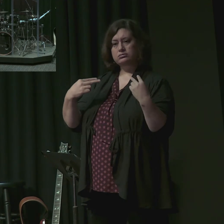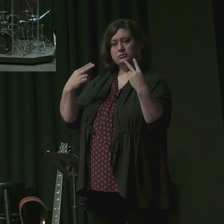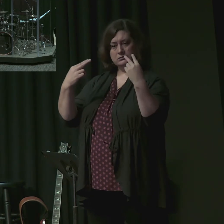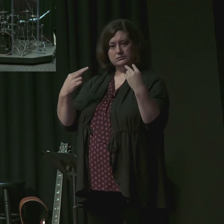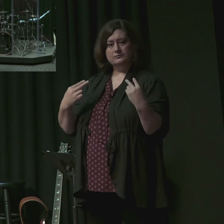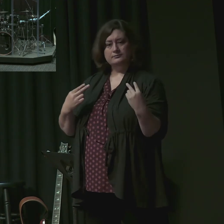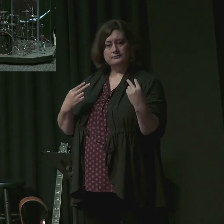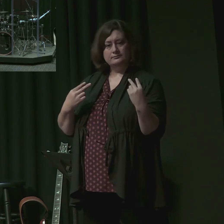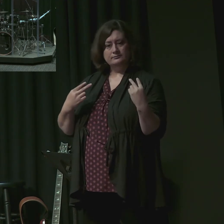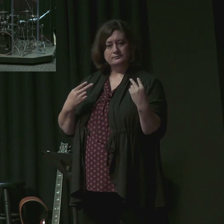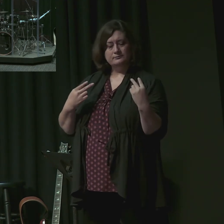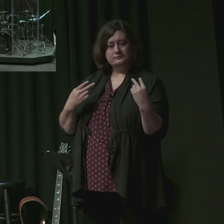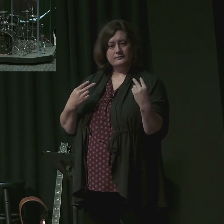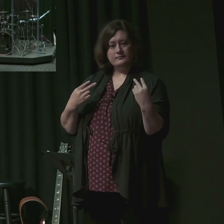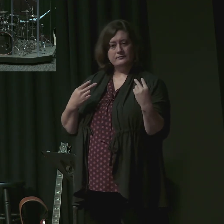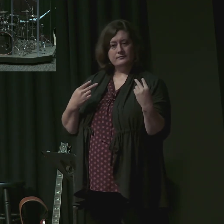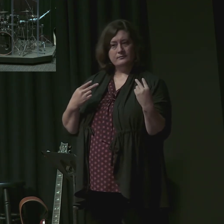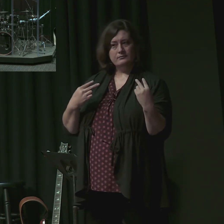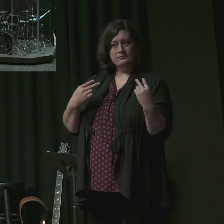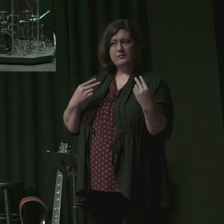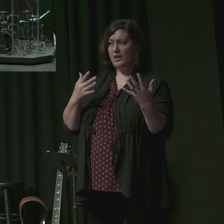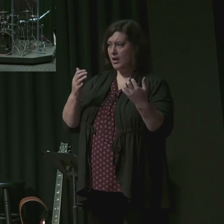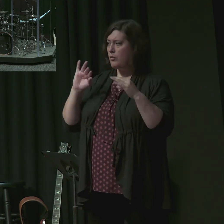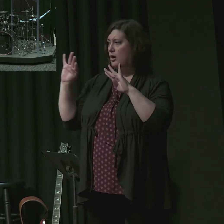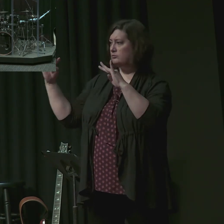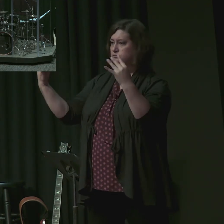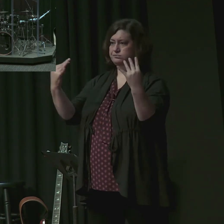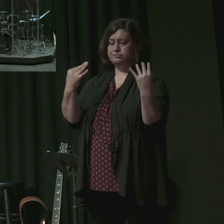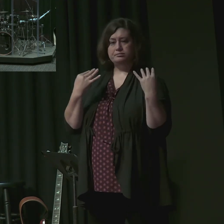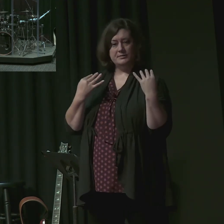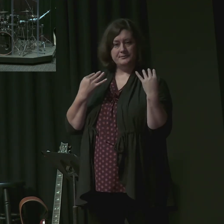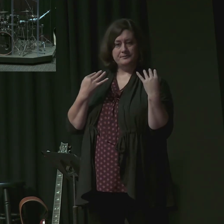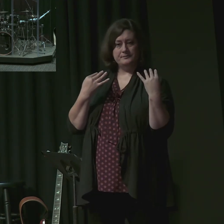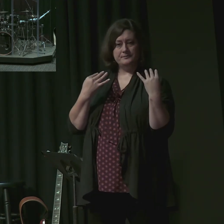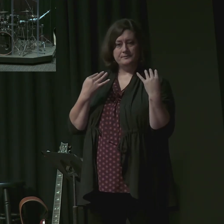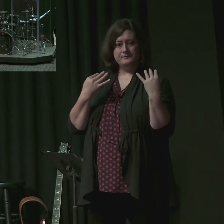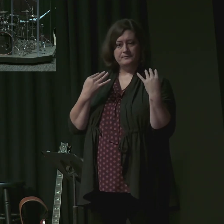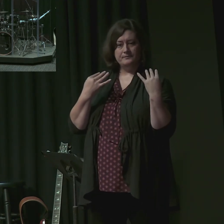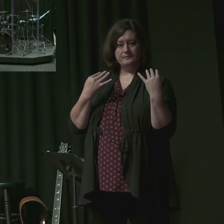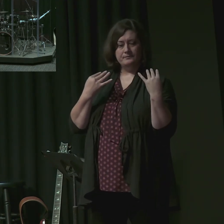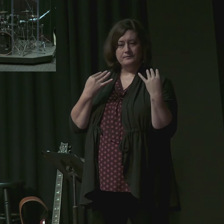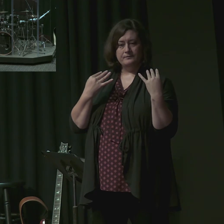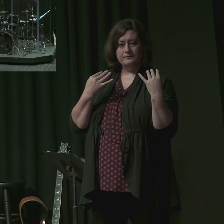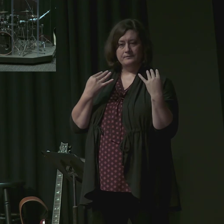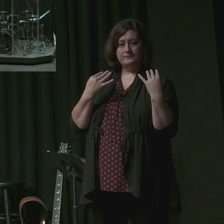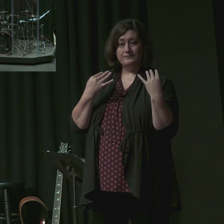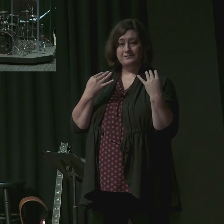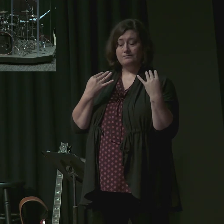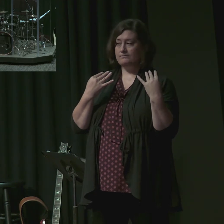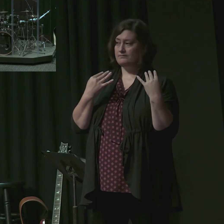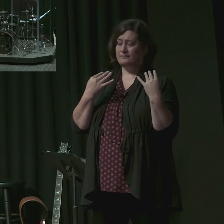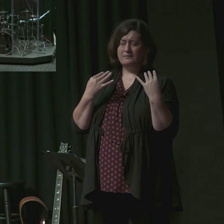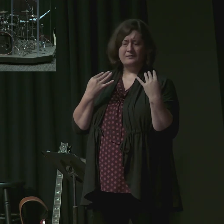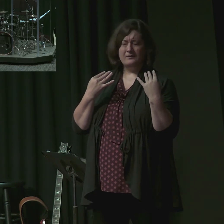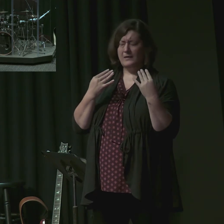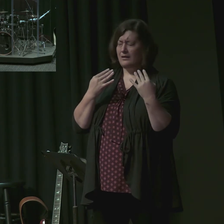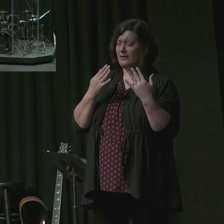May His grace impart humbleness and meekness. May what ability we are given and we cultivate be used to serve